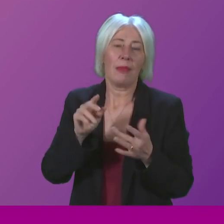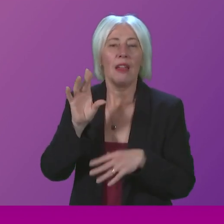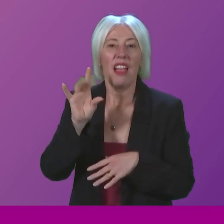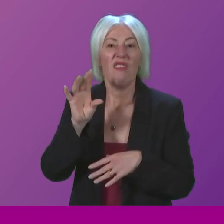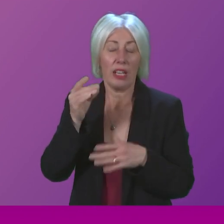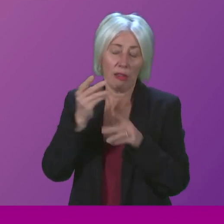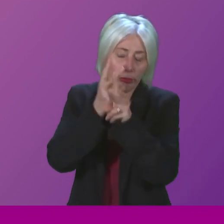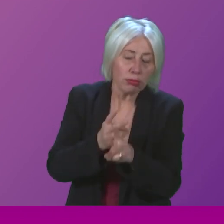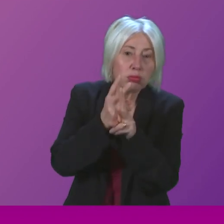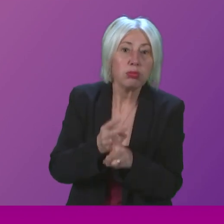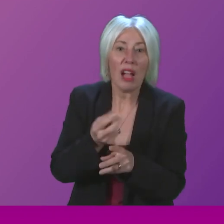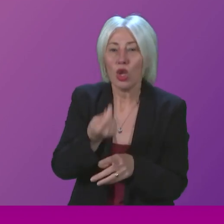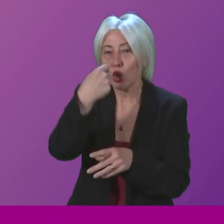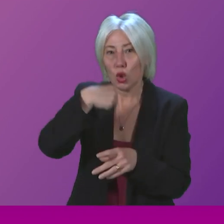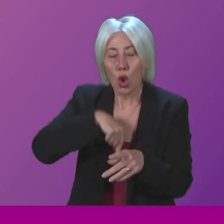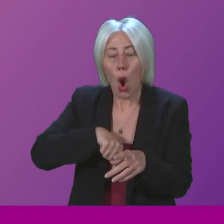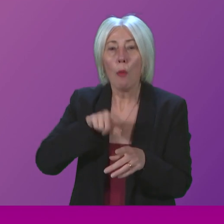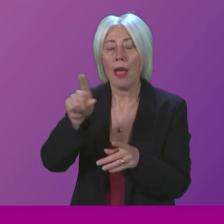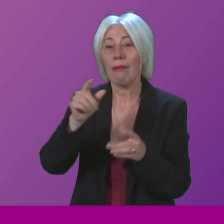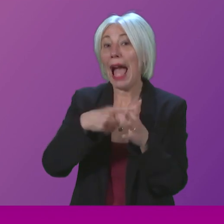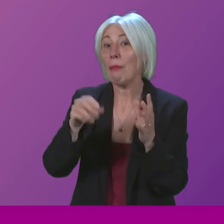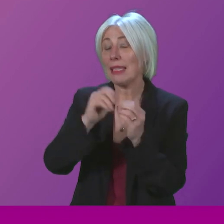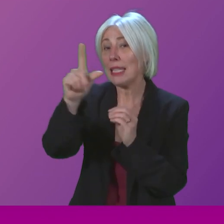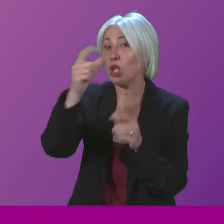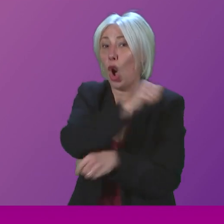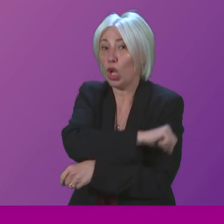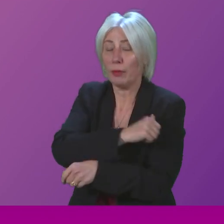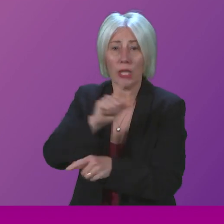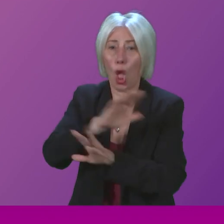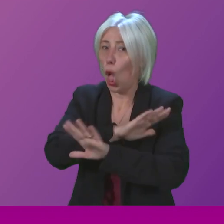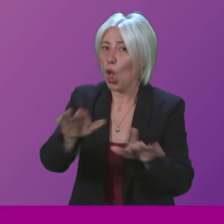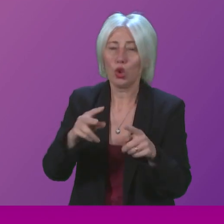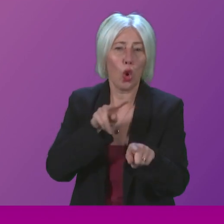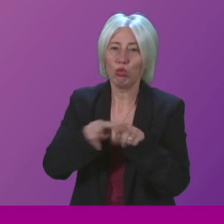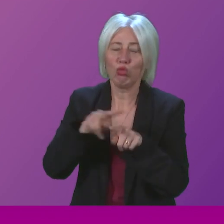political points out of this when politicians are raising serious issues.